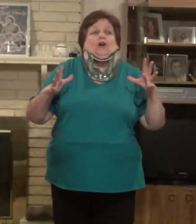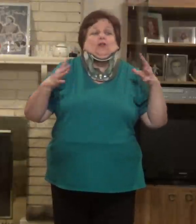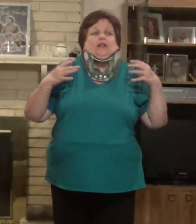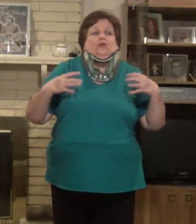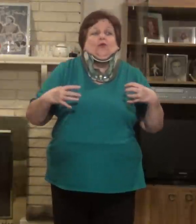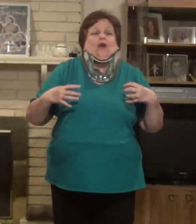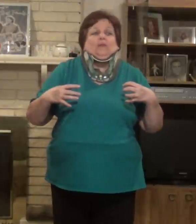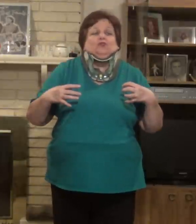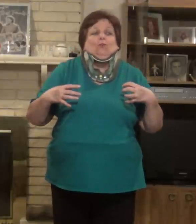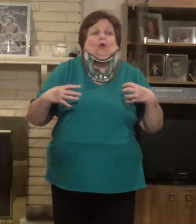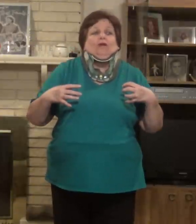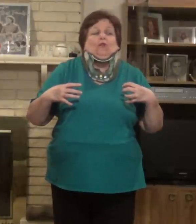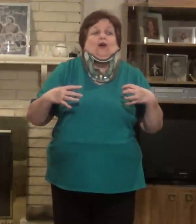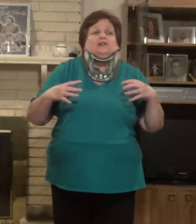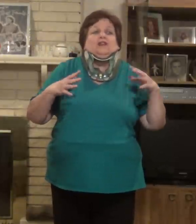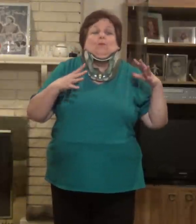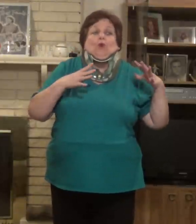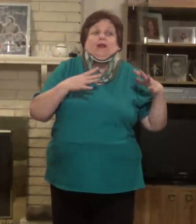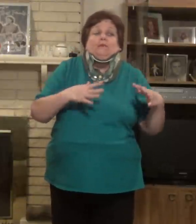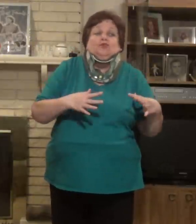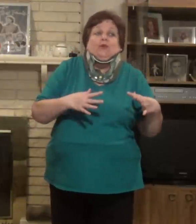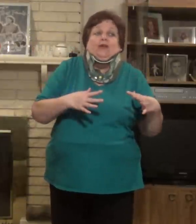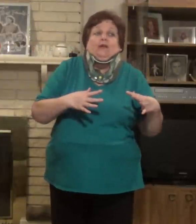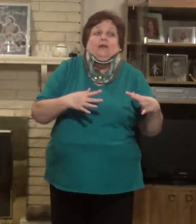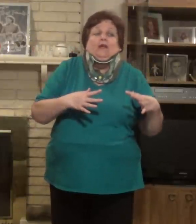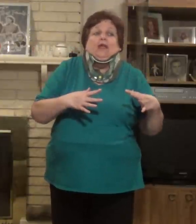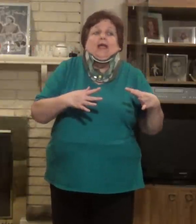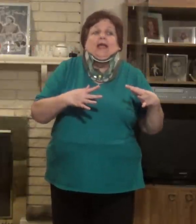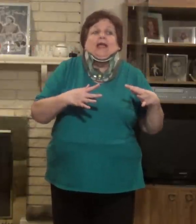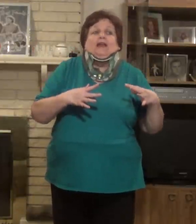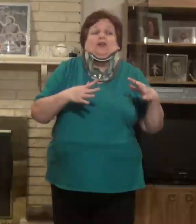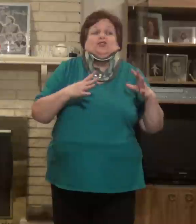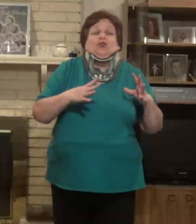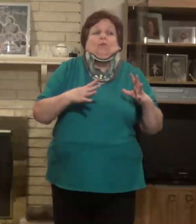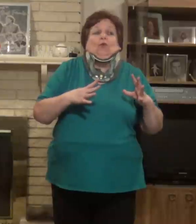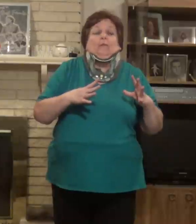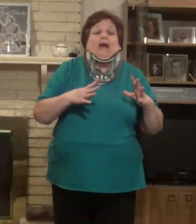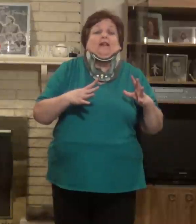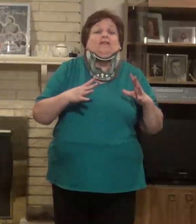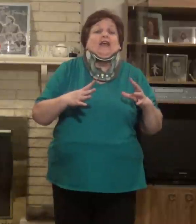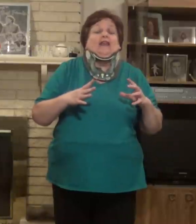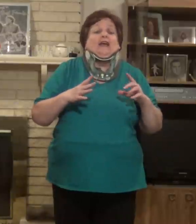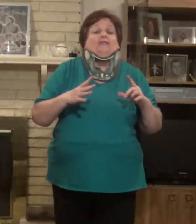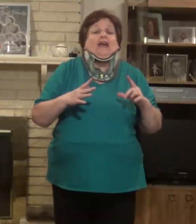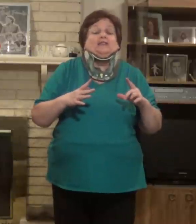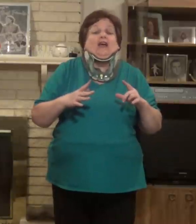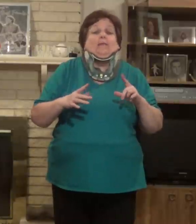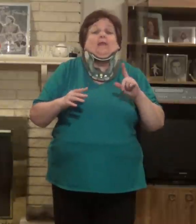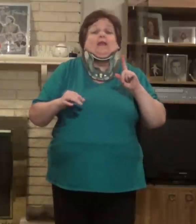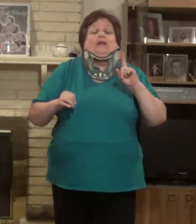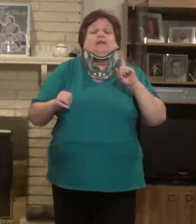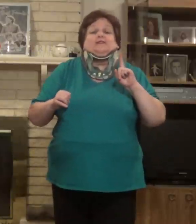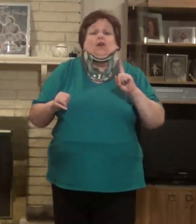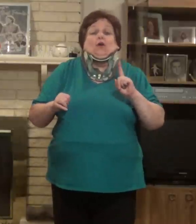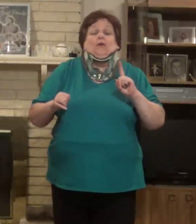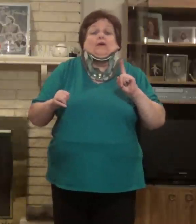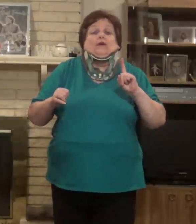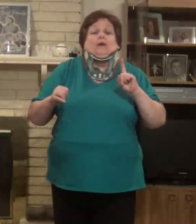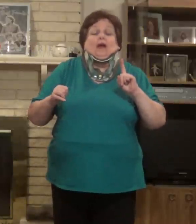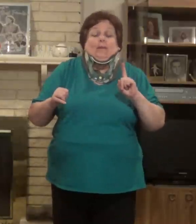I'll let you know how much more I've lost and what I'm doing. And I'll share more about it then at that time. So, how